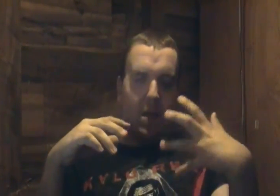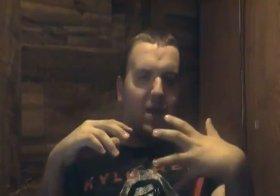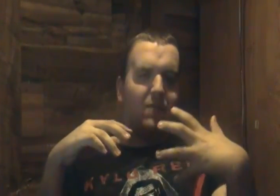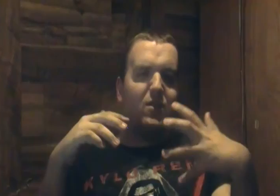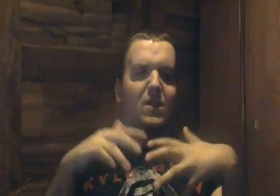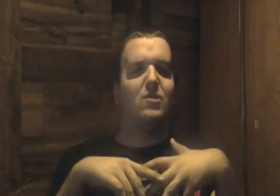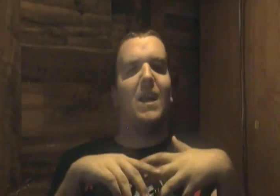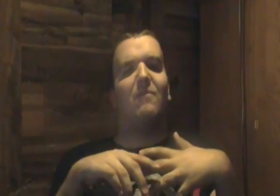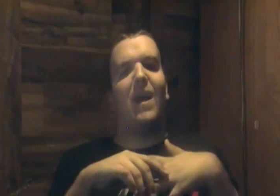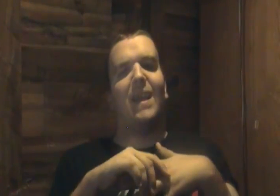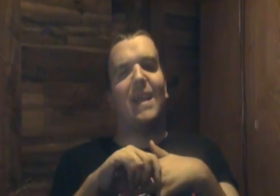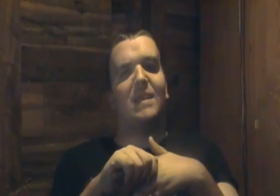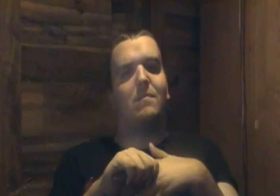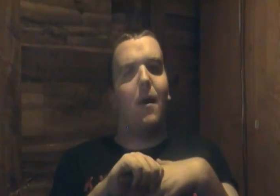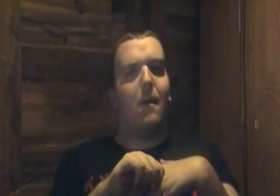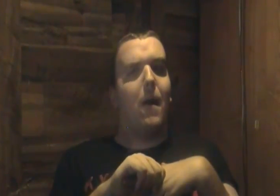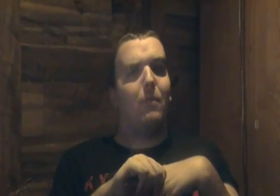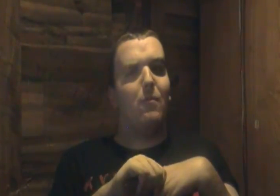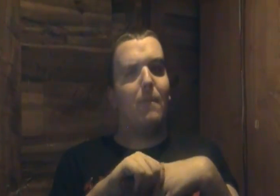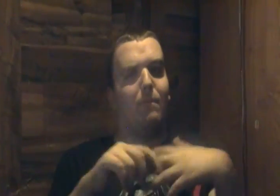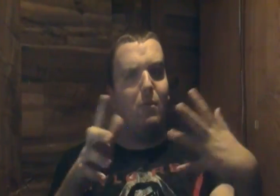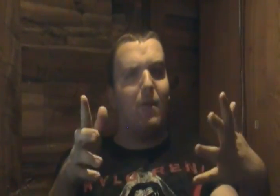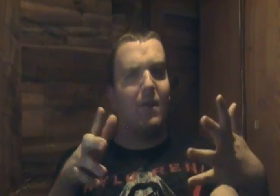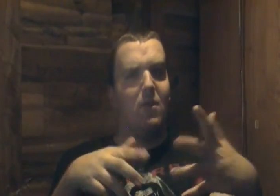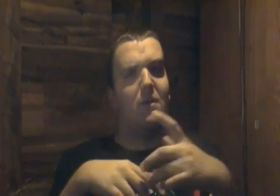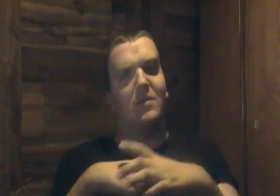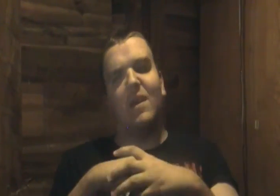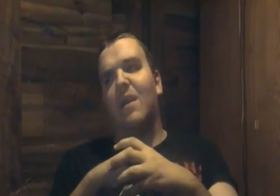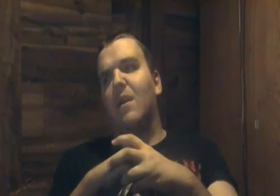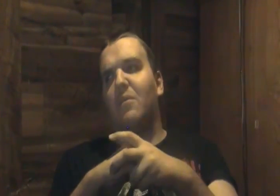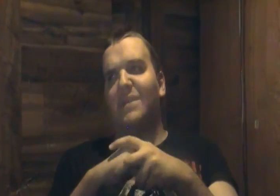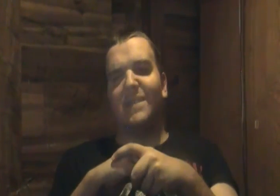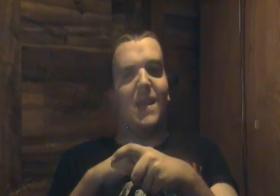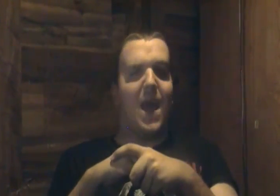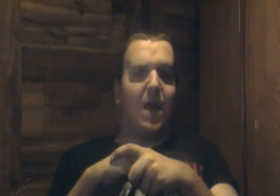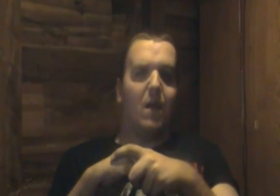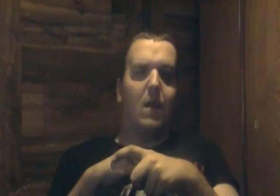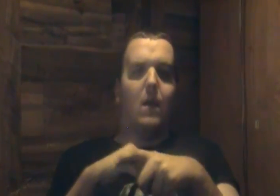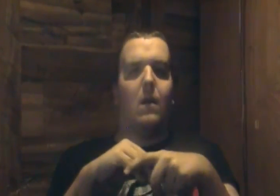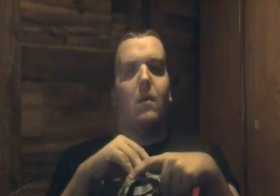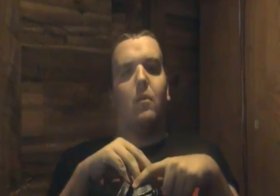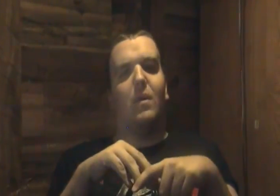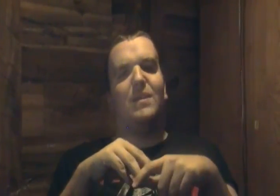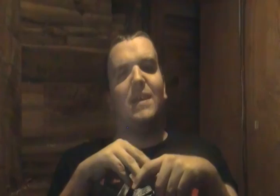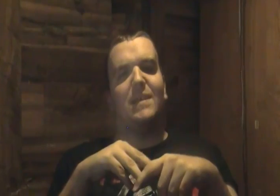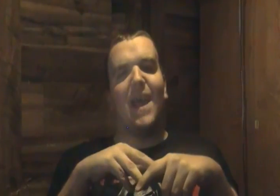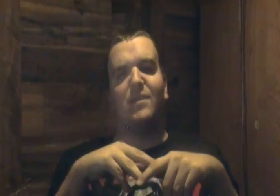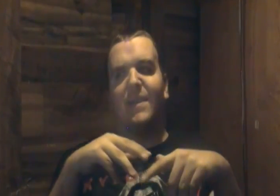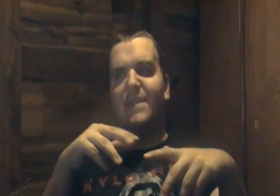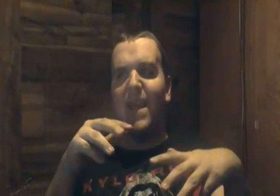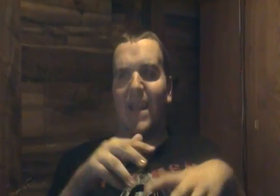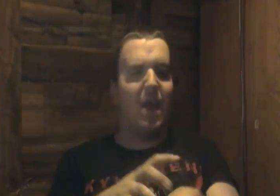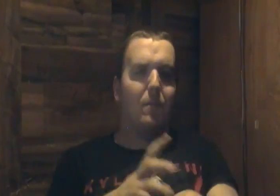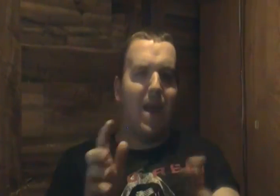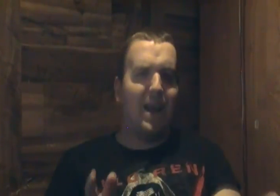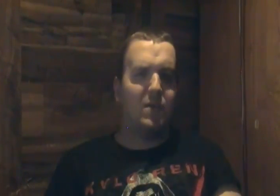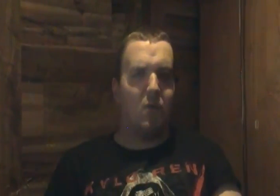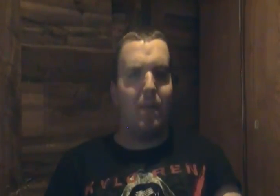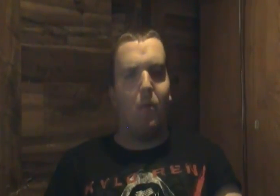they're they're trying to fight against uh blue blue barracudas which is which is actually taking out the bad guys one by